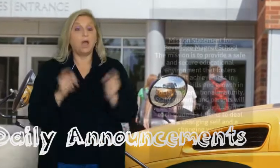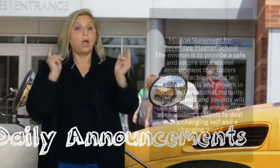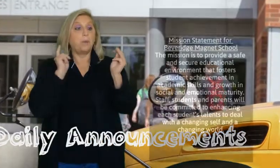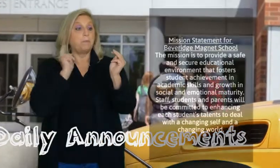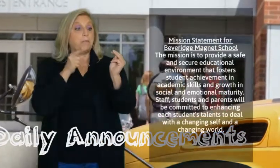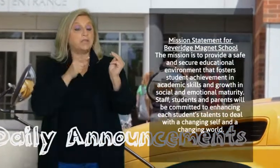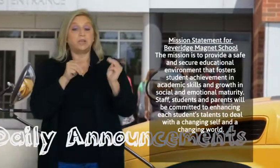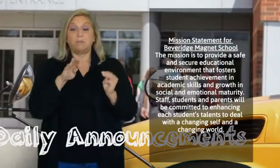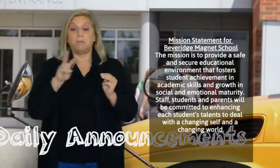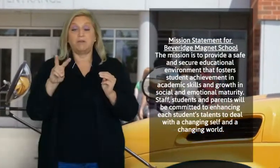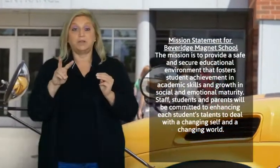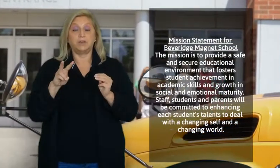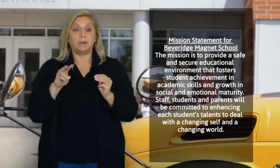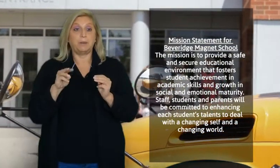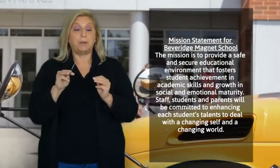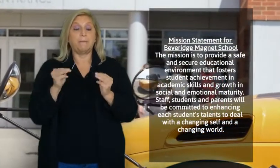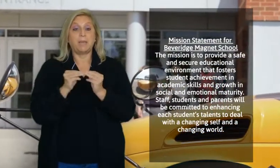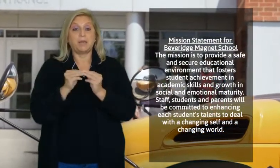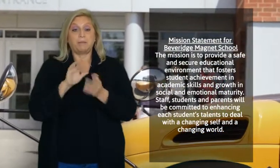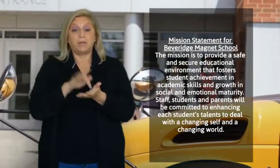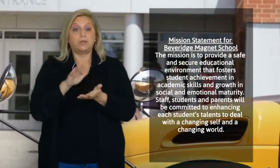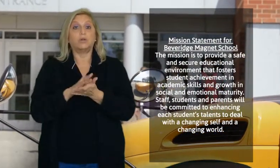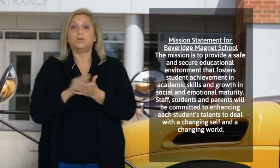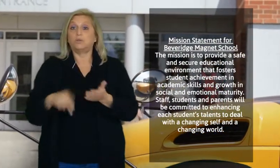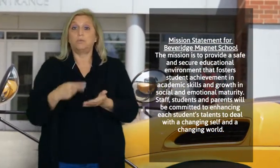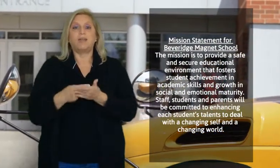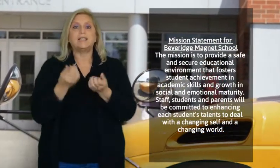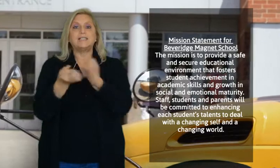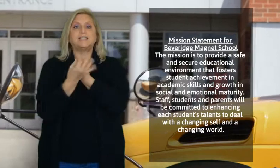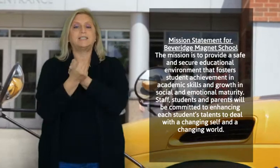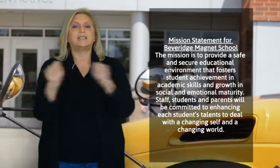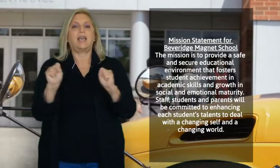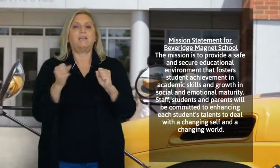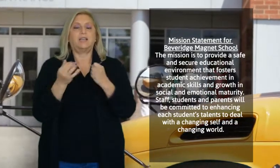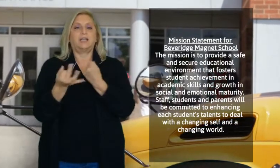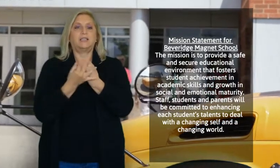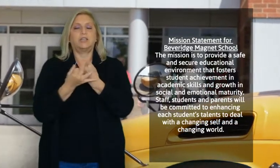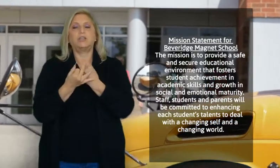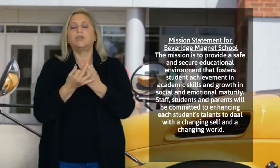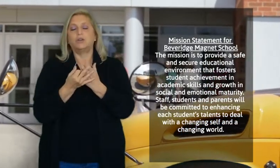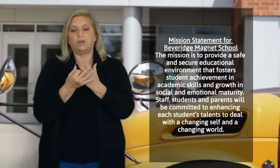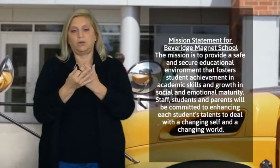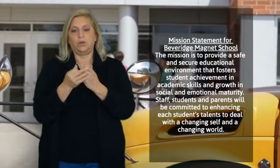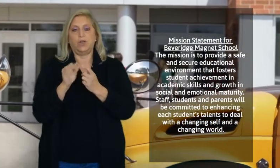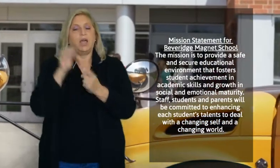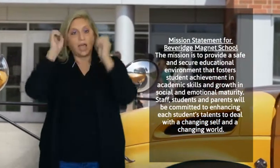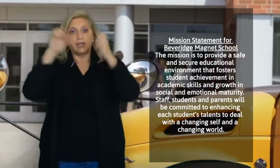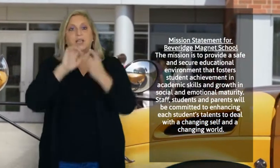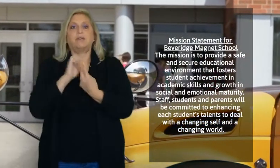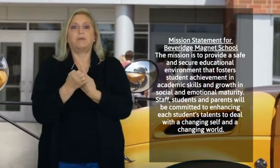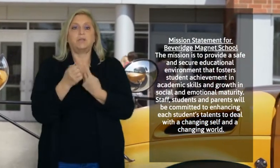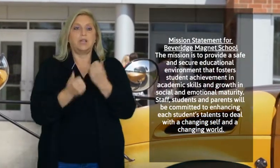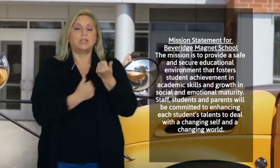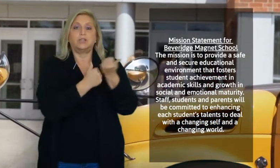The mission of Beverage Magnet Middle School is to provide a safe and secure educational environment